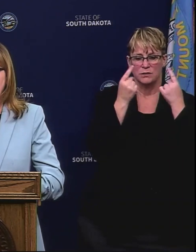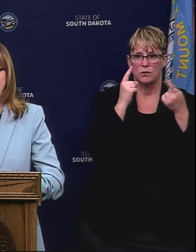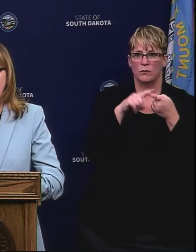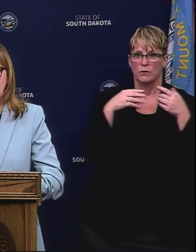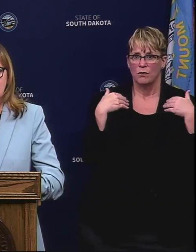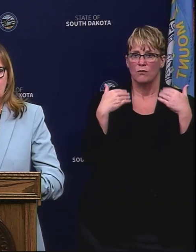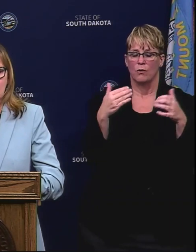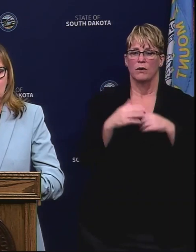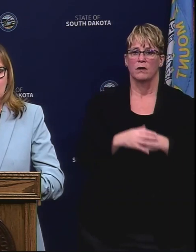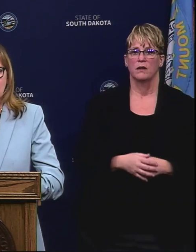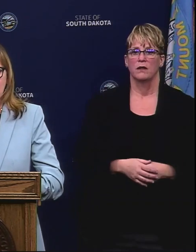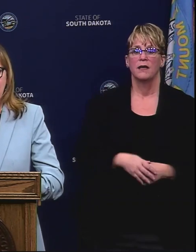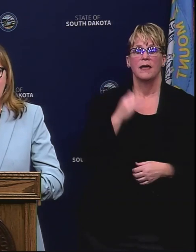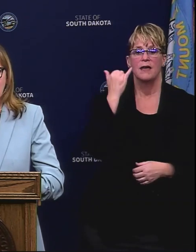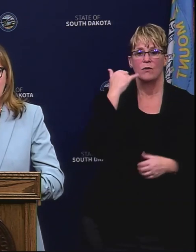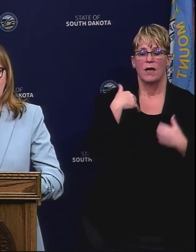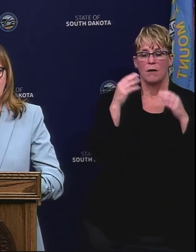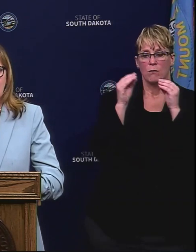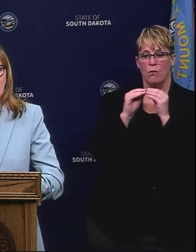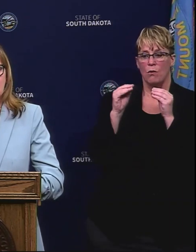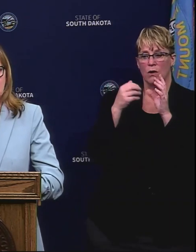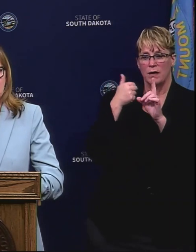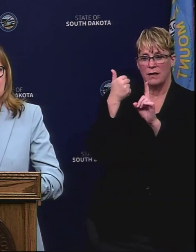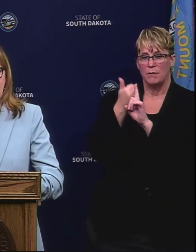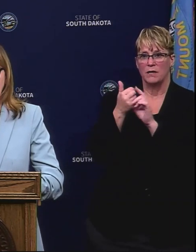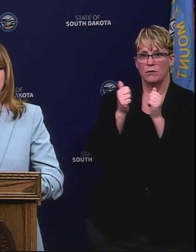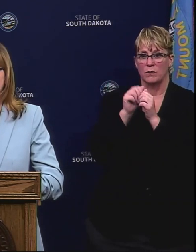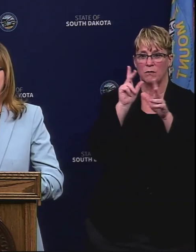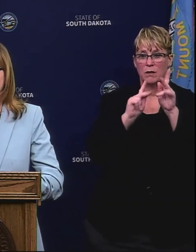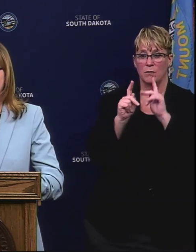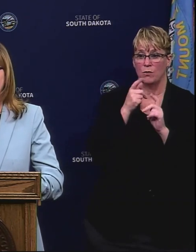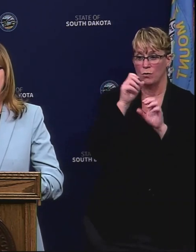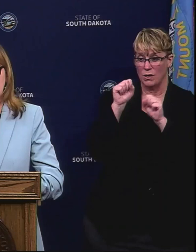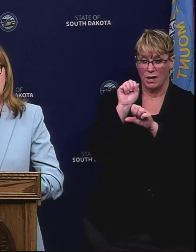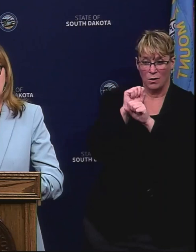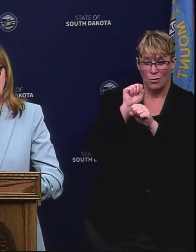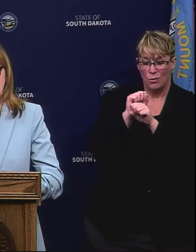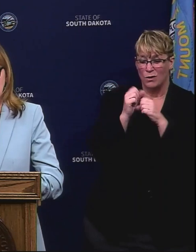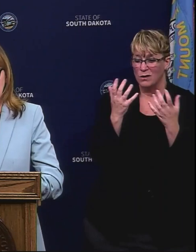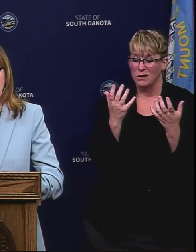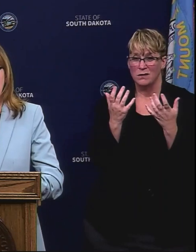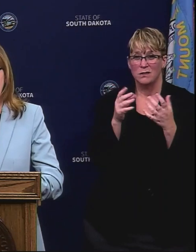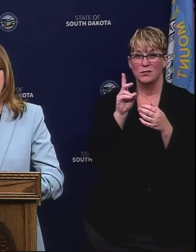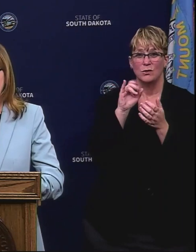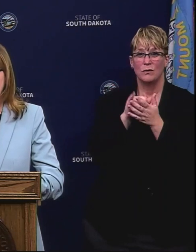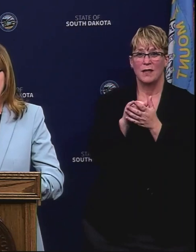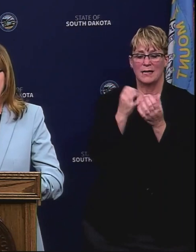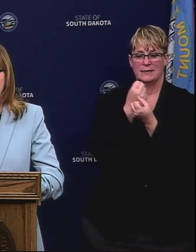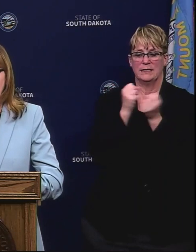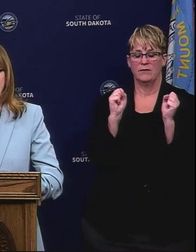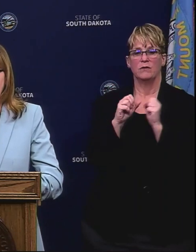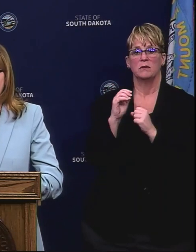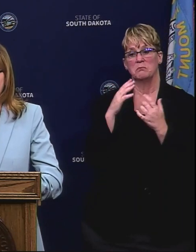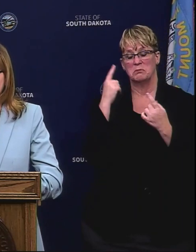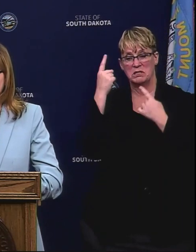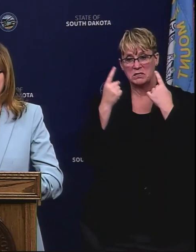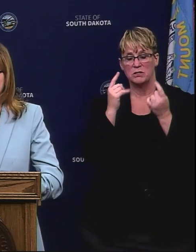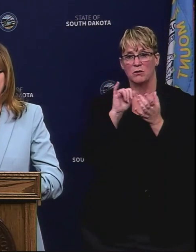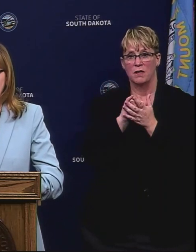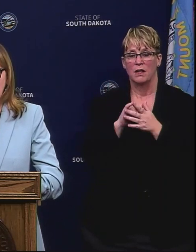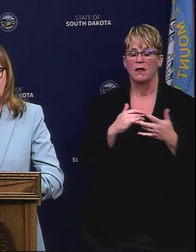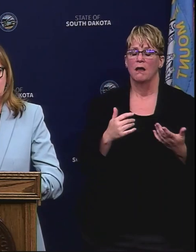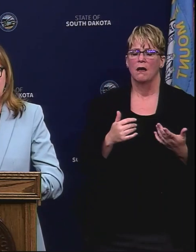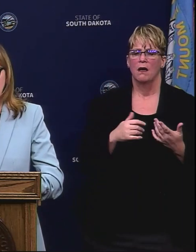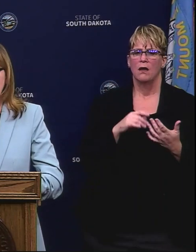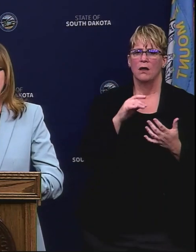forward as if we're having major impacts on people being able to work and to do that safely. So I think